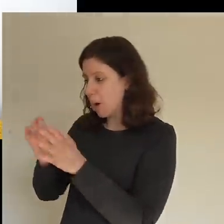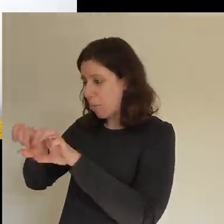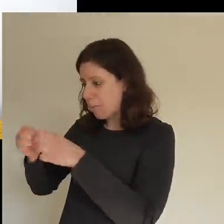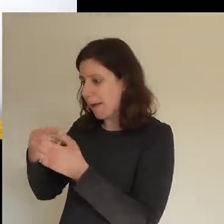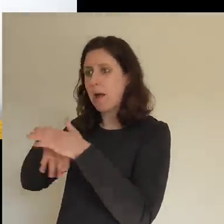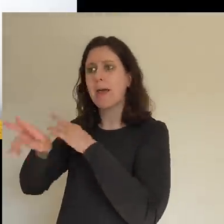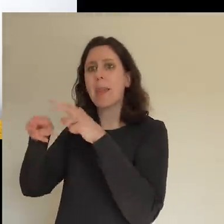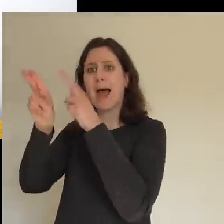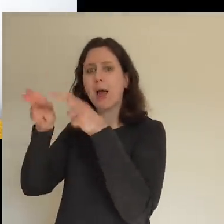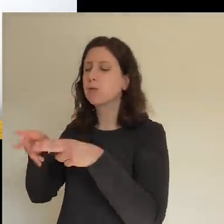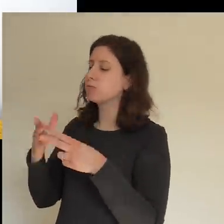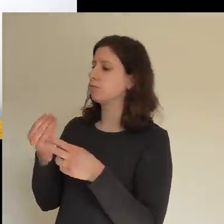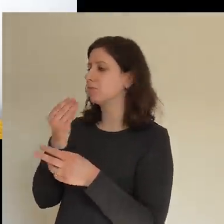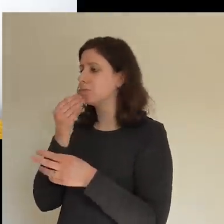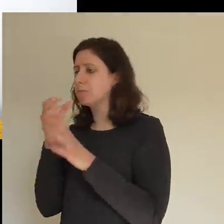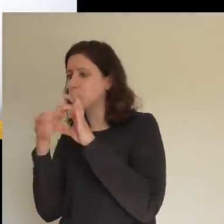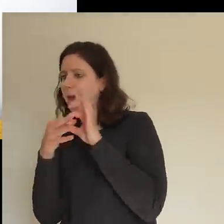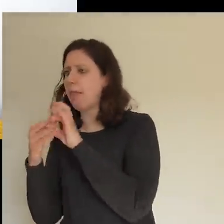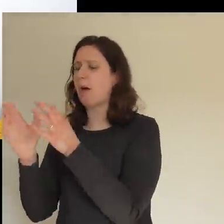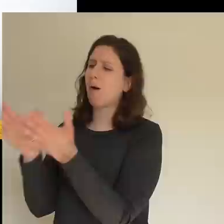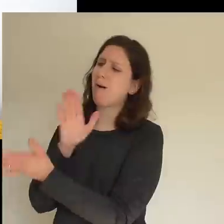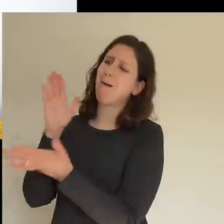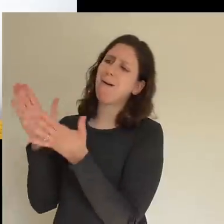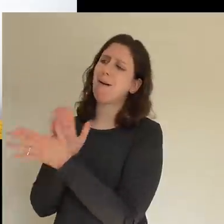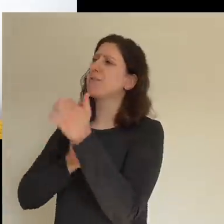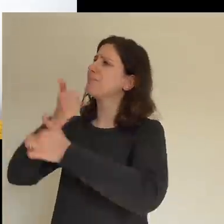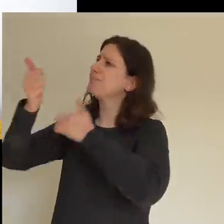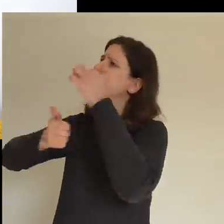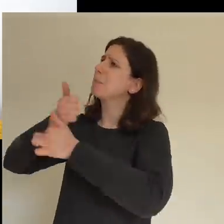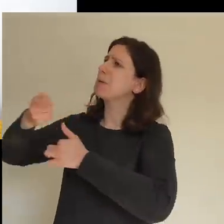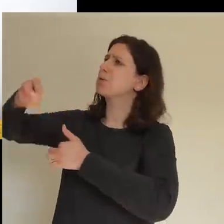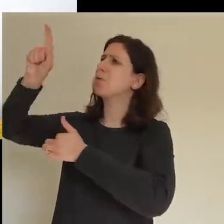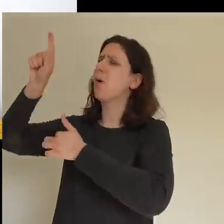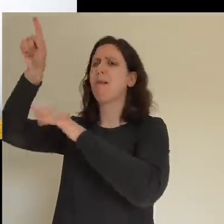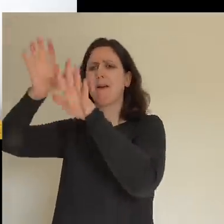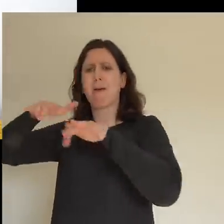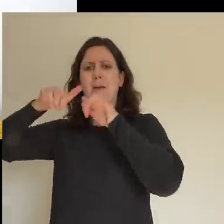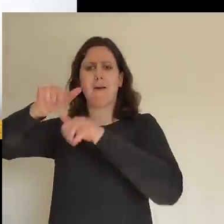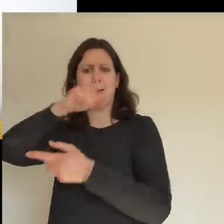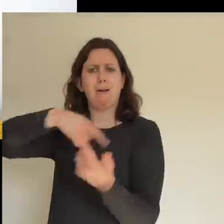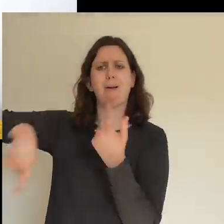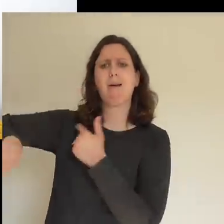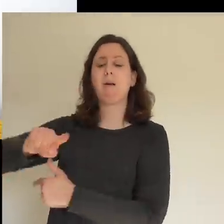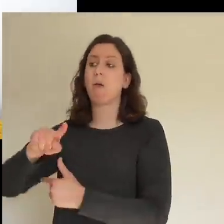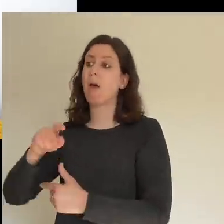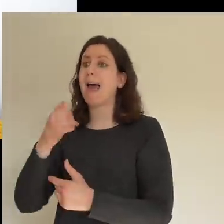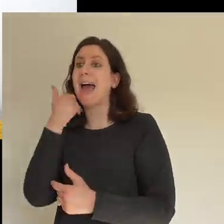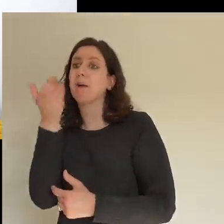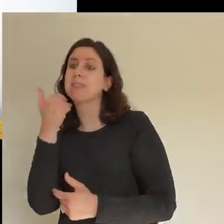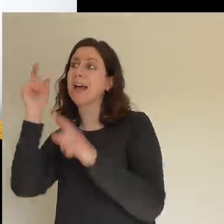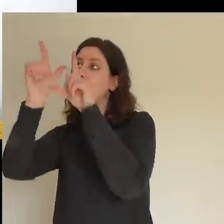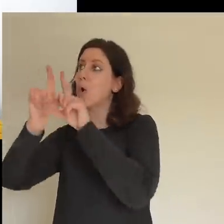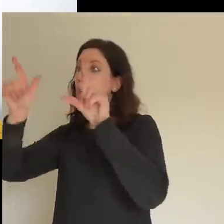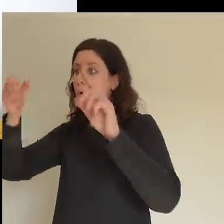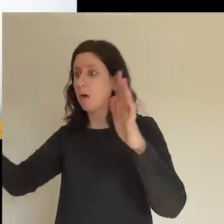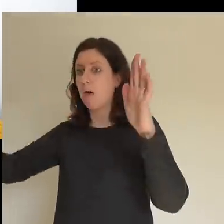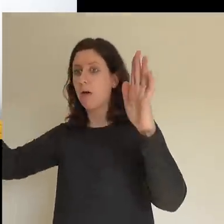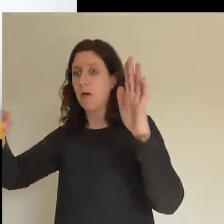and sincere hearts, praising God and enjoying the favour of all the people. And the Lord added to their number daily those who were being saved.